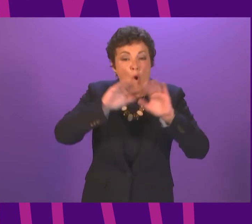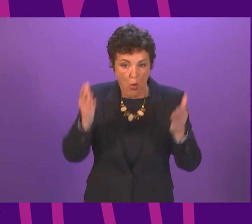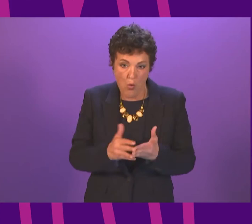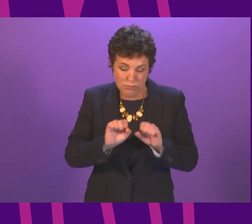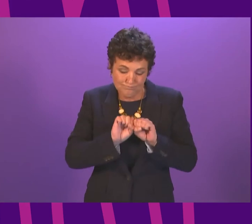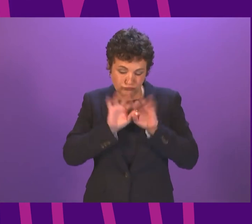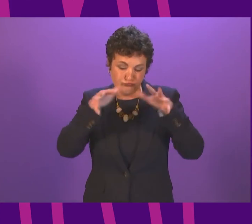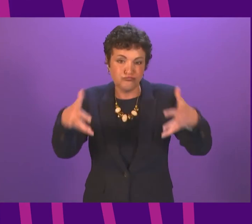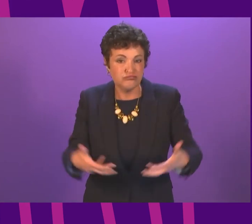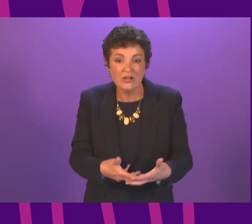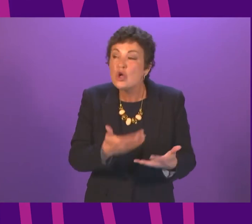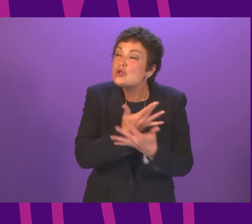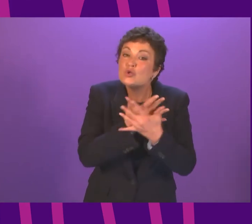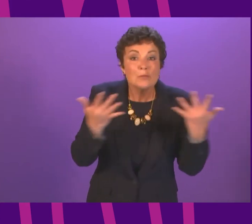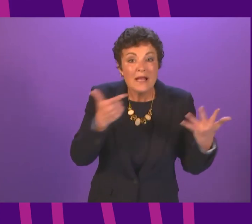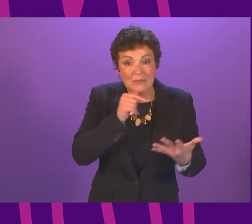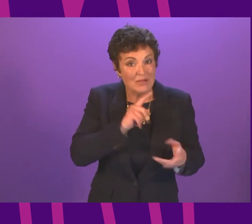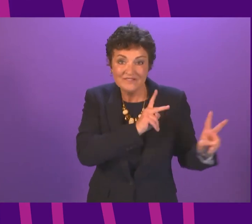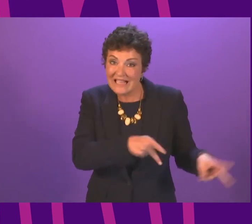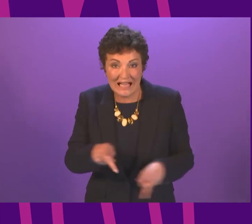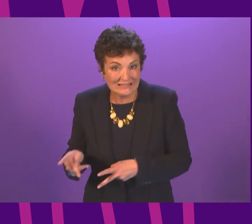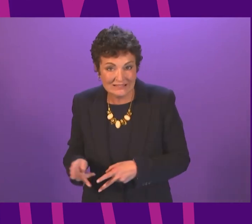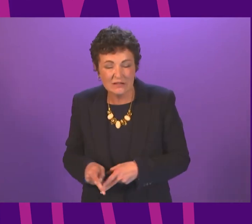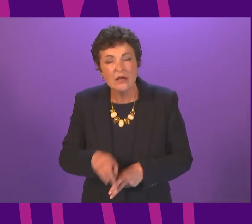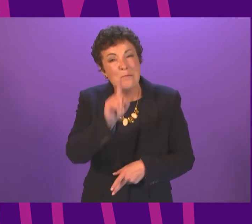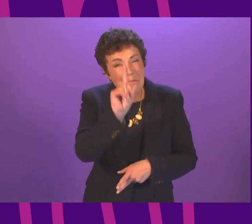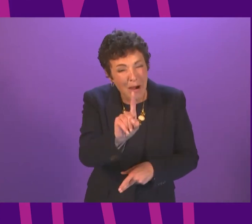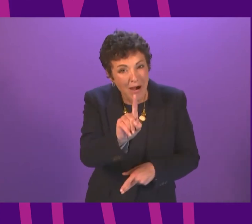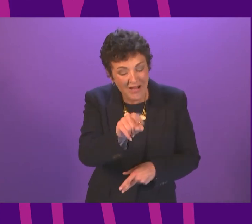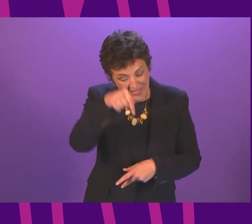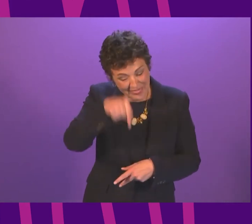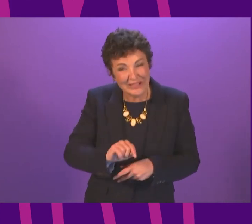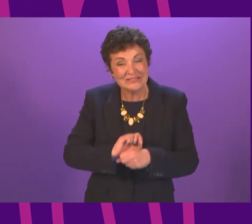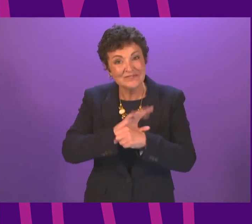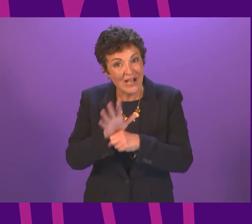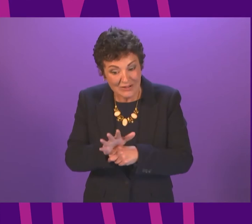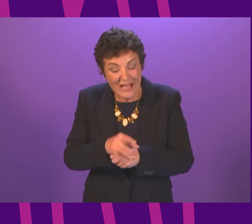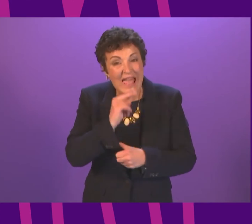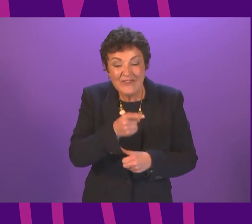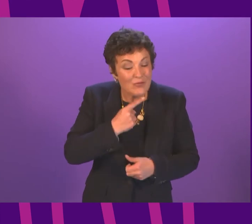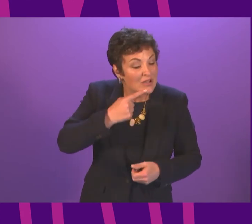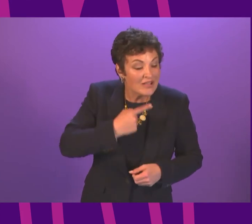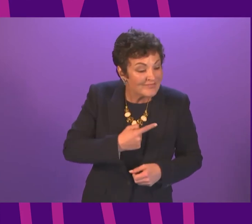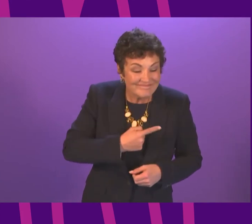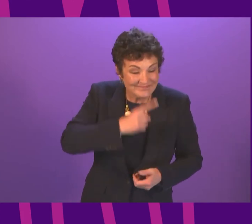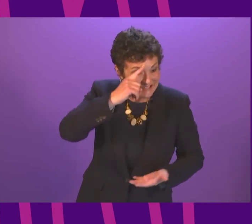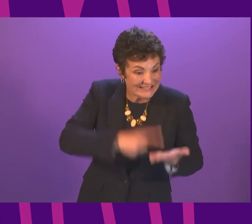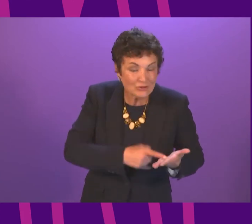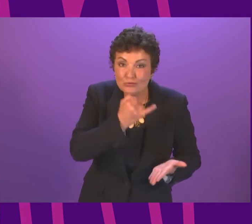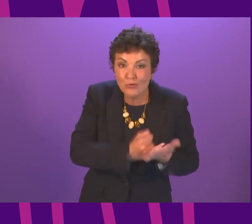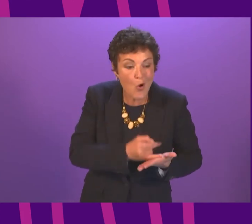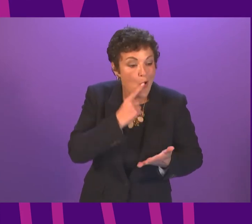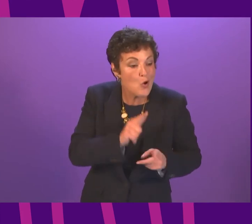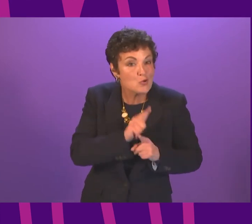already, and it has the capacity and potential, if we do not get the decisions right, to take more lives in